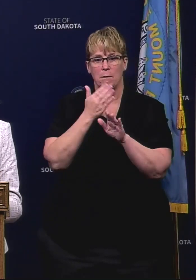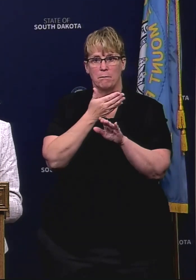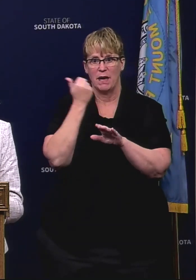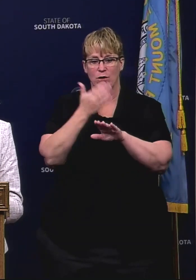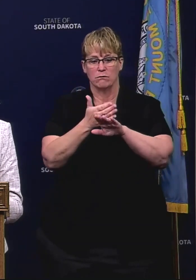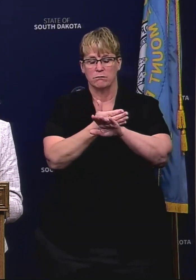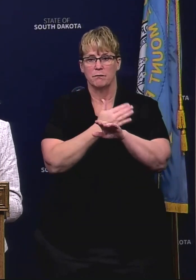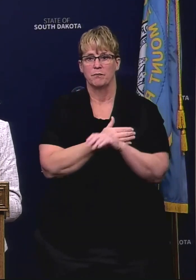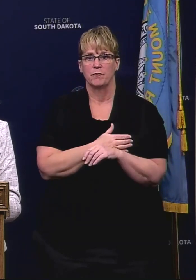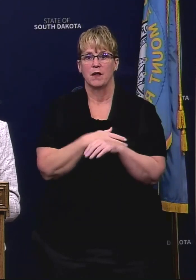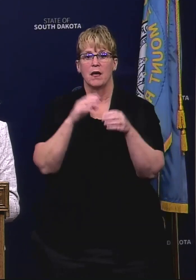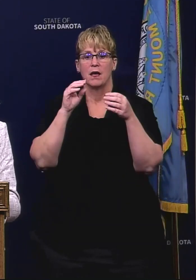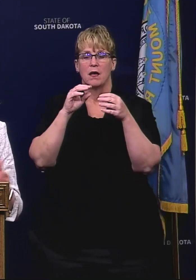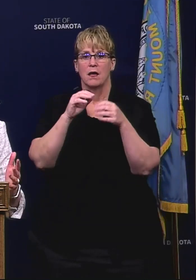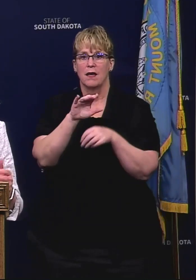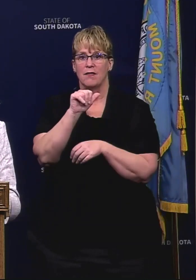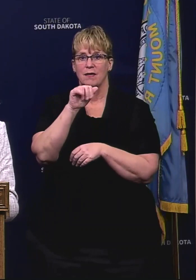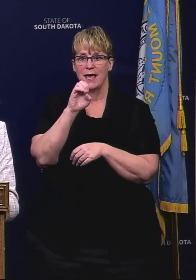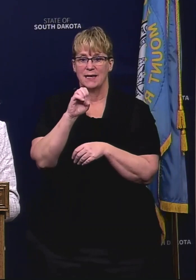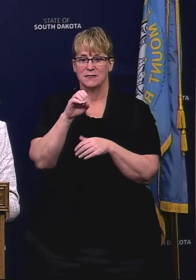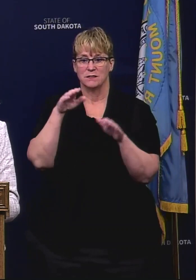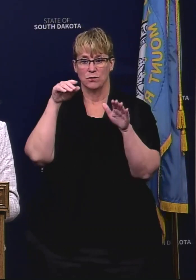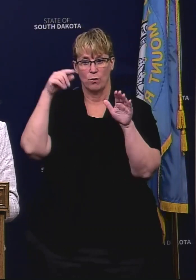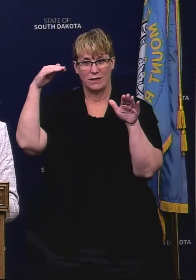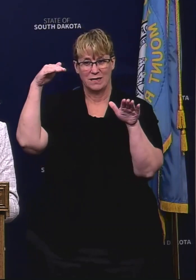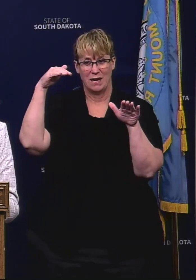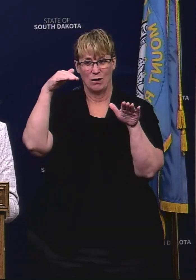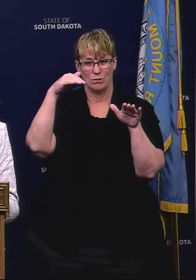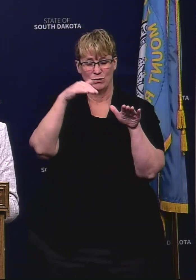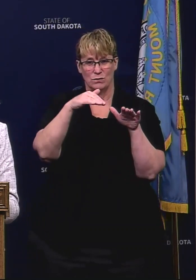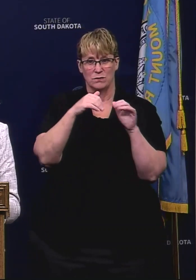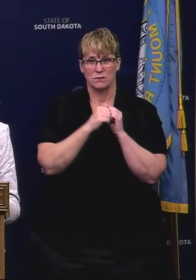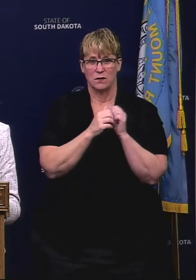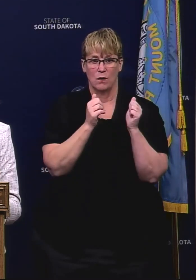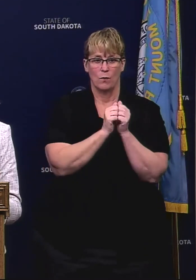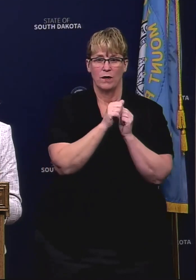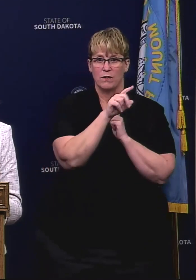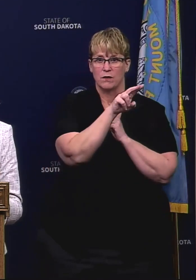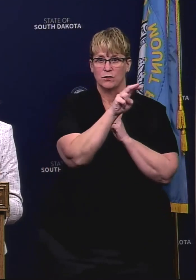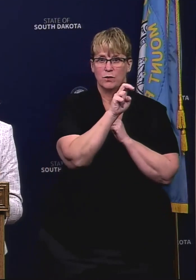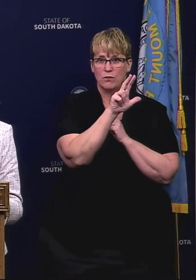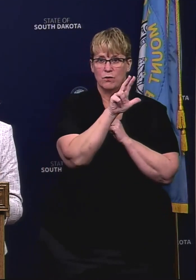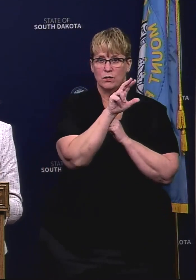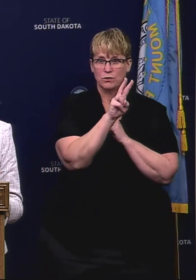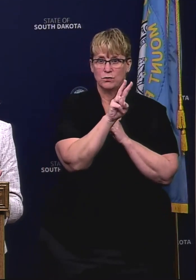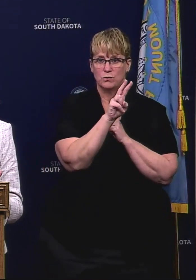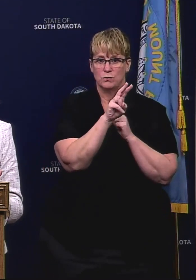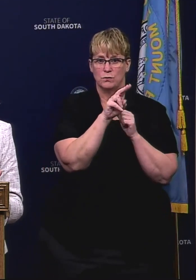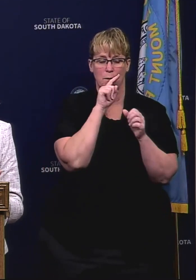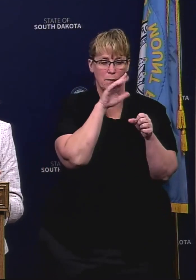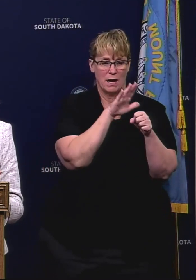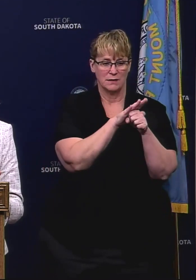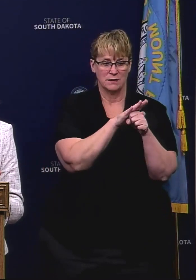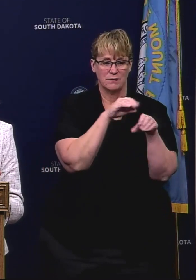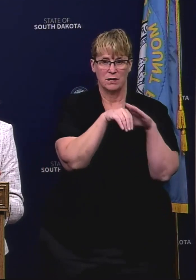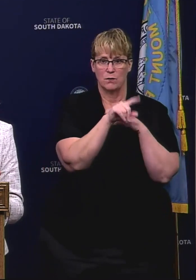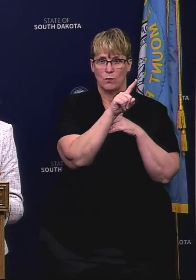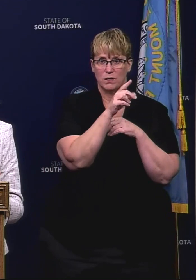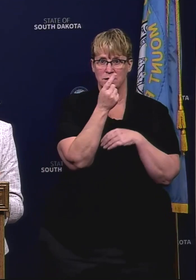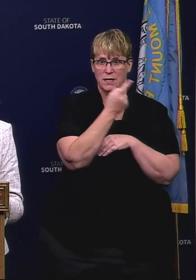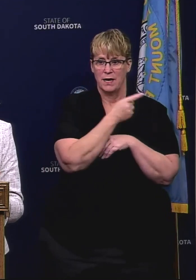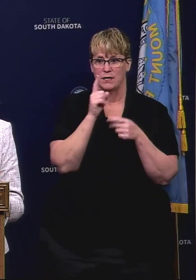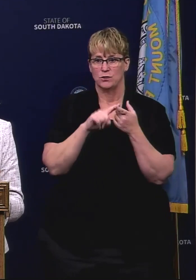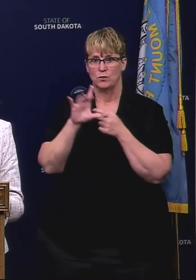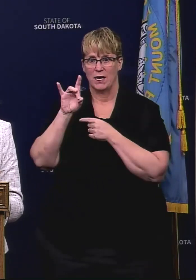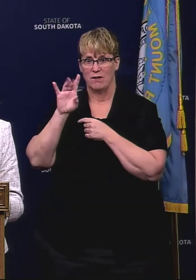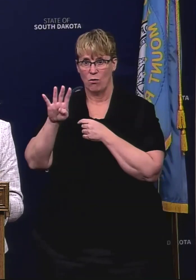Our cases are going down even from our mass testing high of 232 positives in one day down to 84 today and so